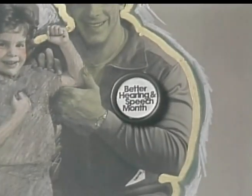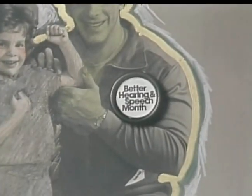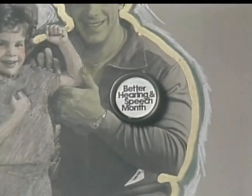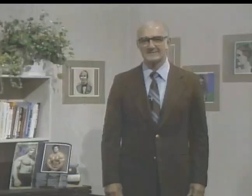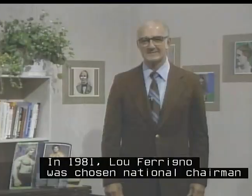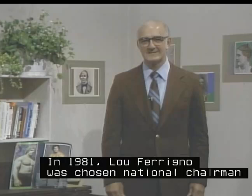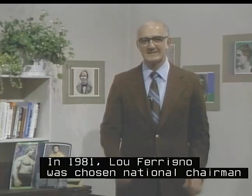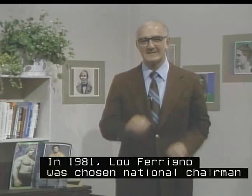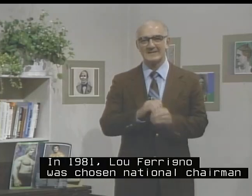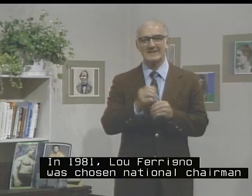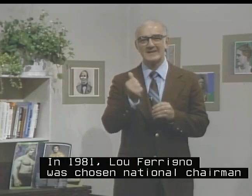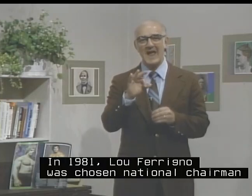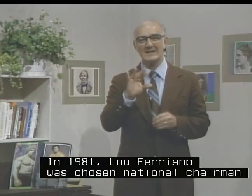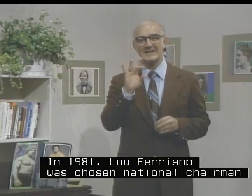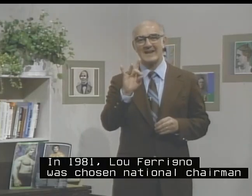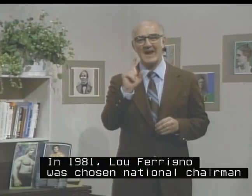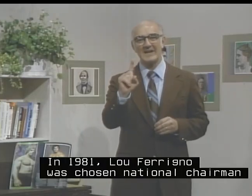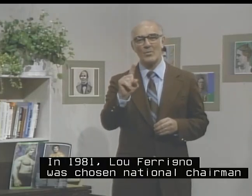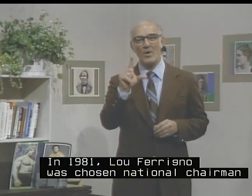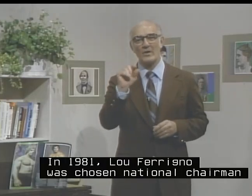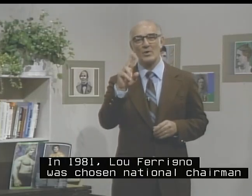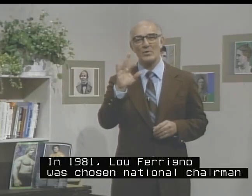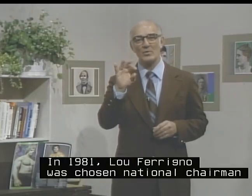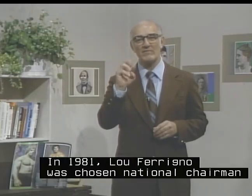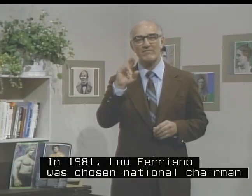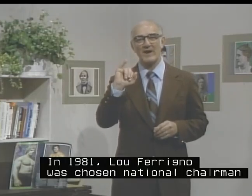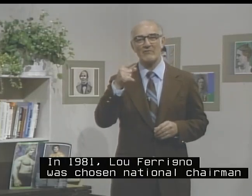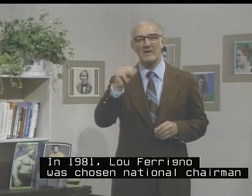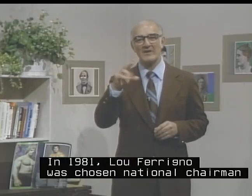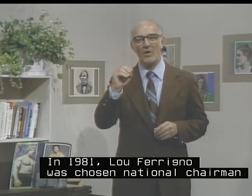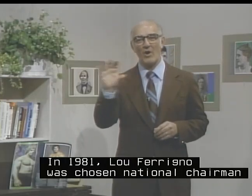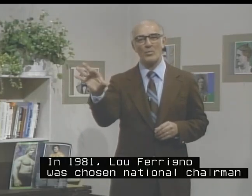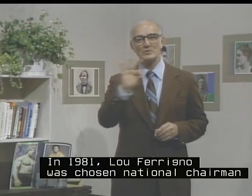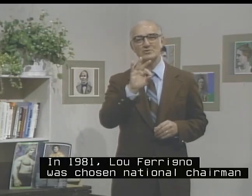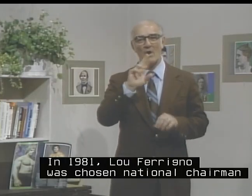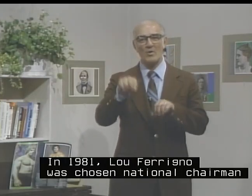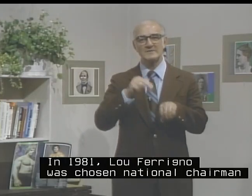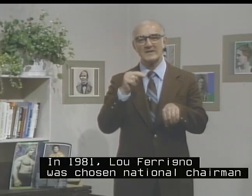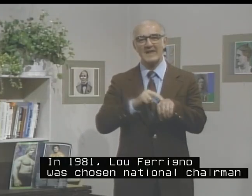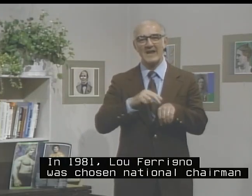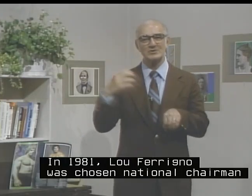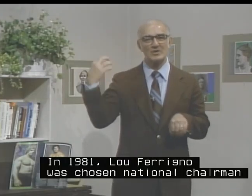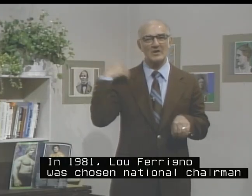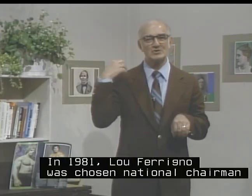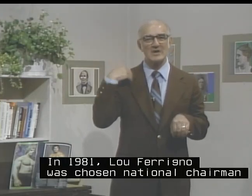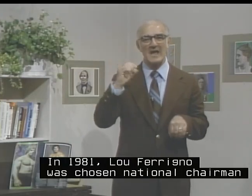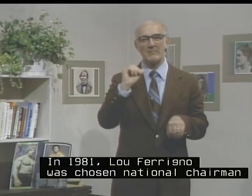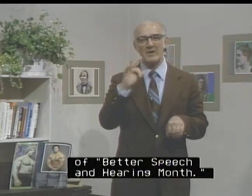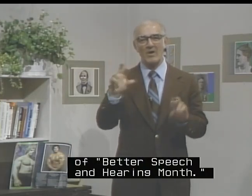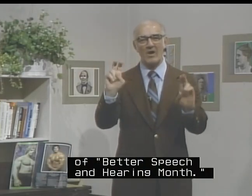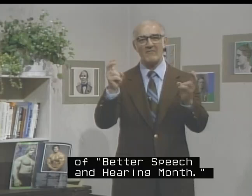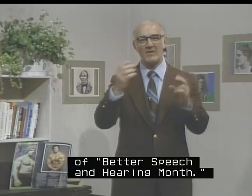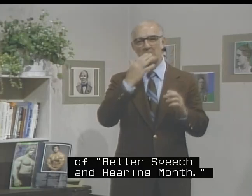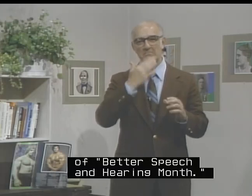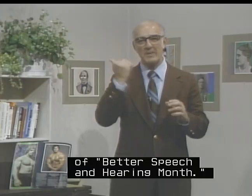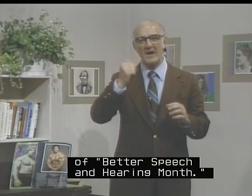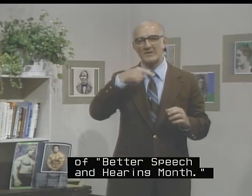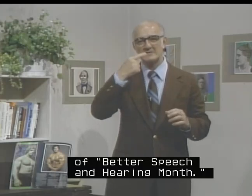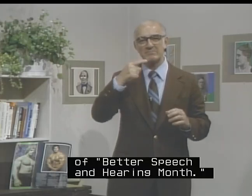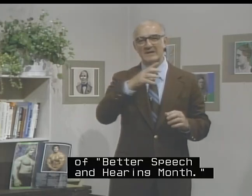Sunday TIP 1981, Lou Ferregner was told the National Seminole about speech